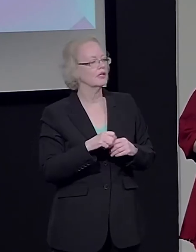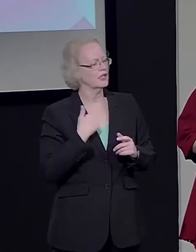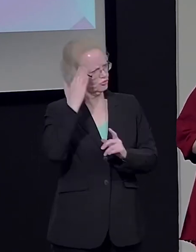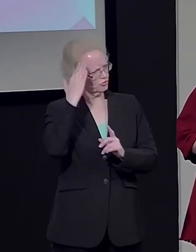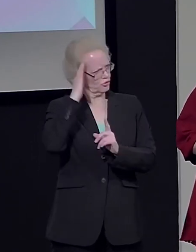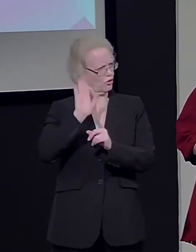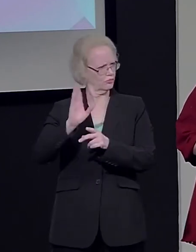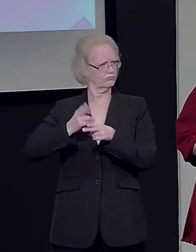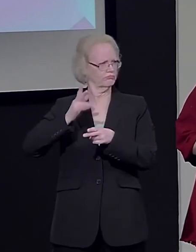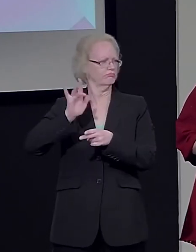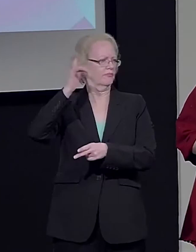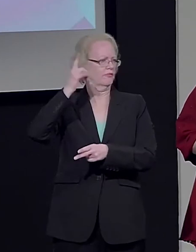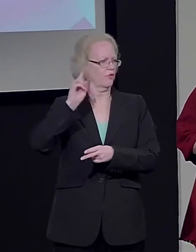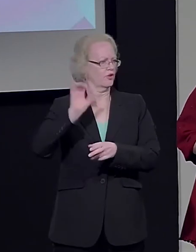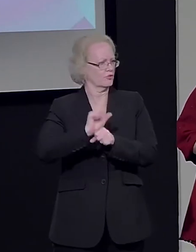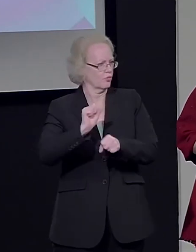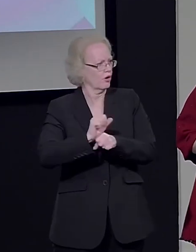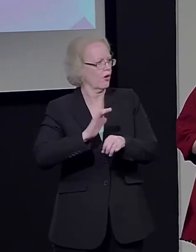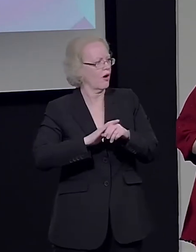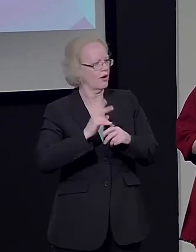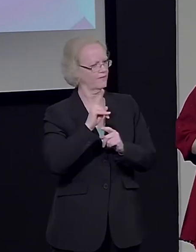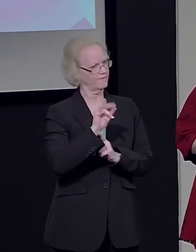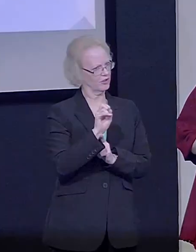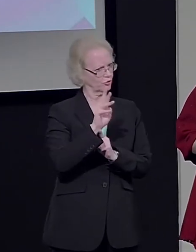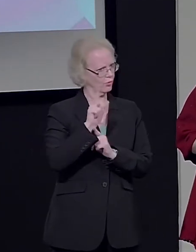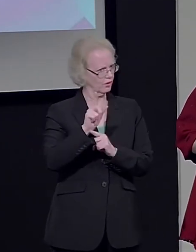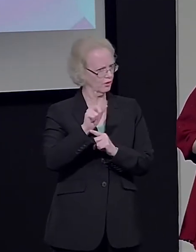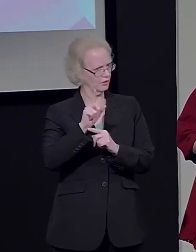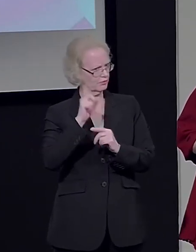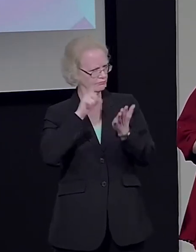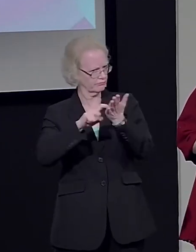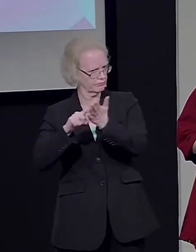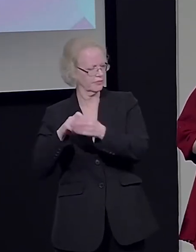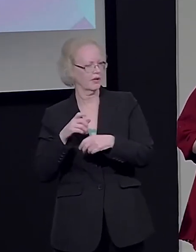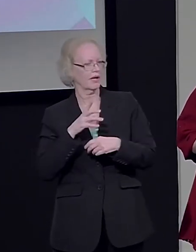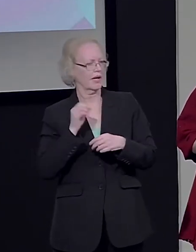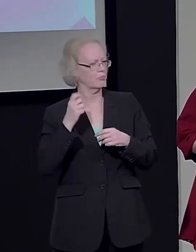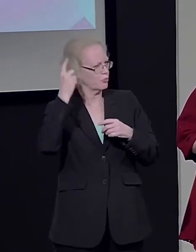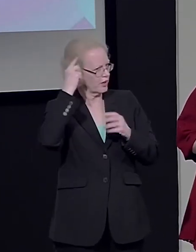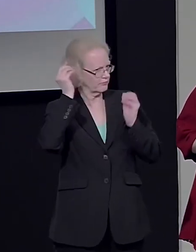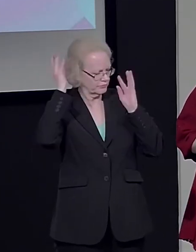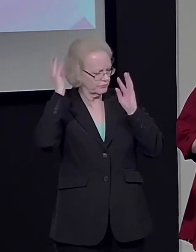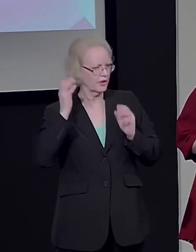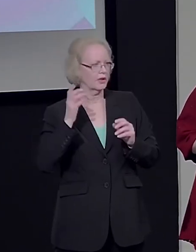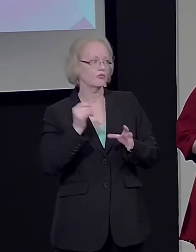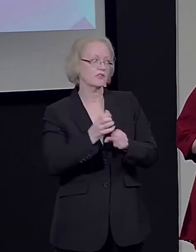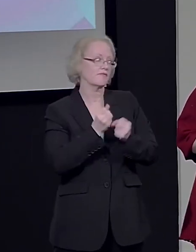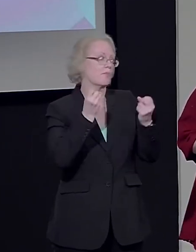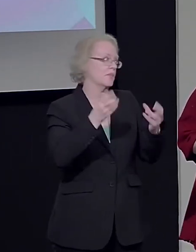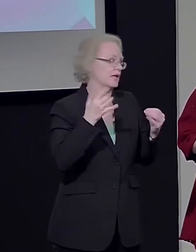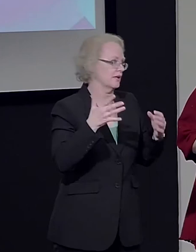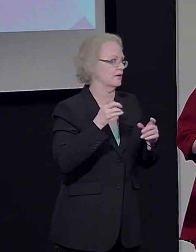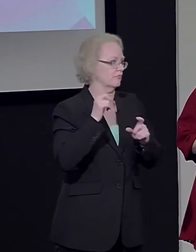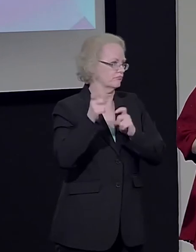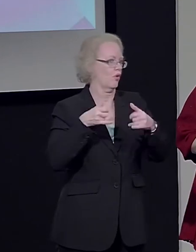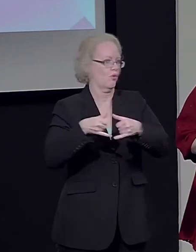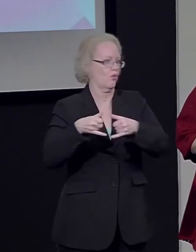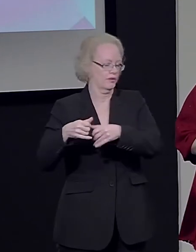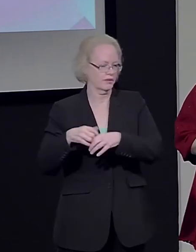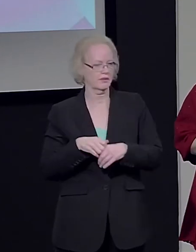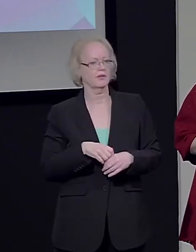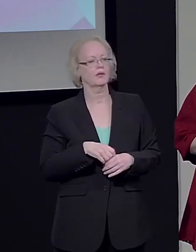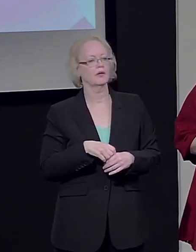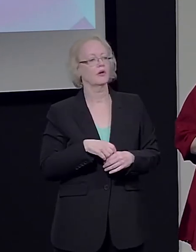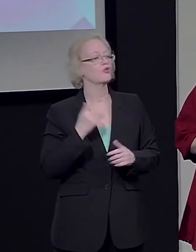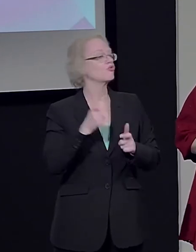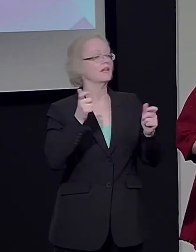and the visual word form area, he has received numerous awards and prizes. Of greatest relevance, he was